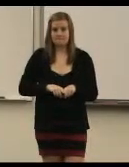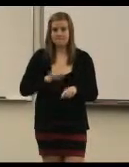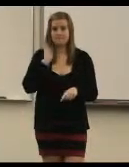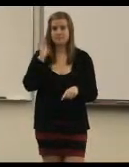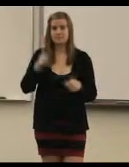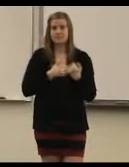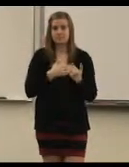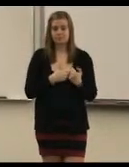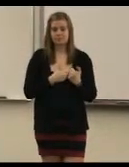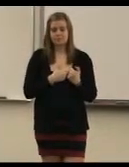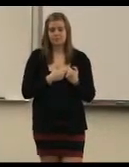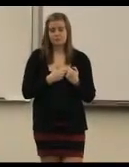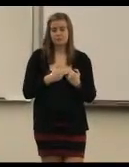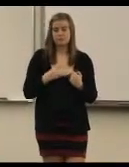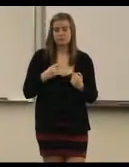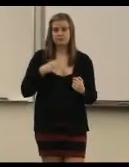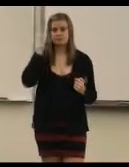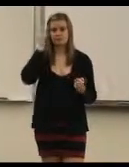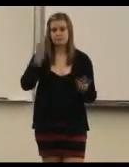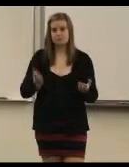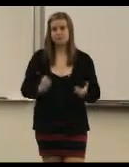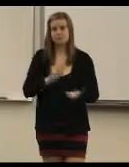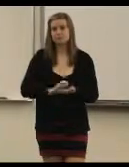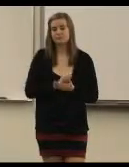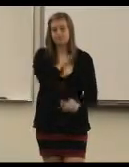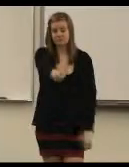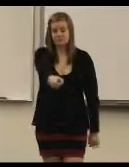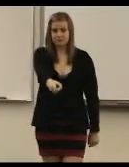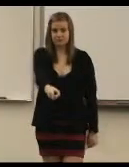Hey baby, I think I want to marry you.